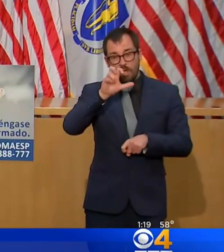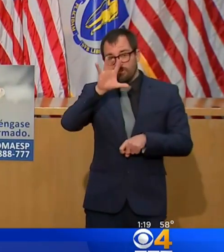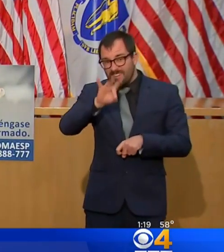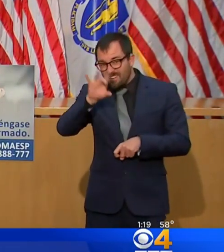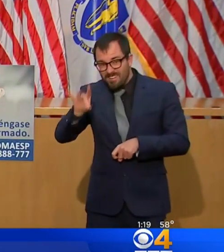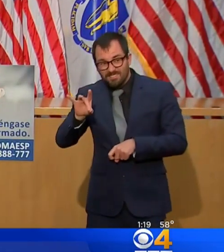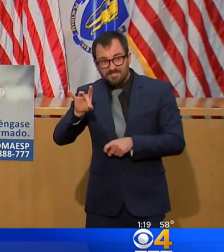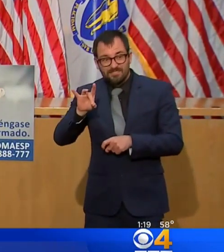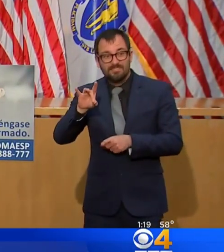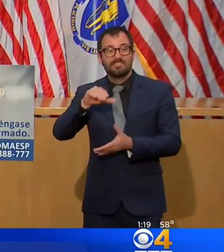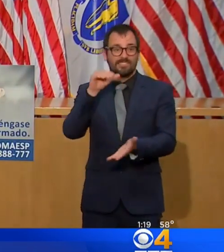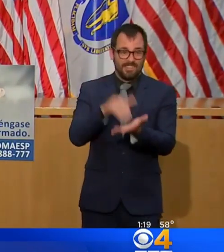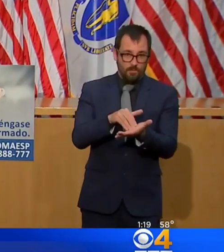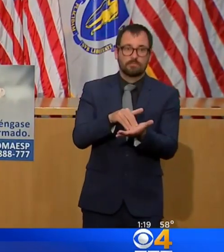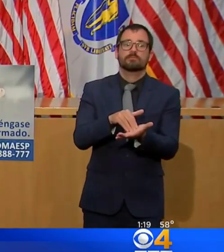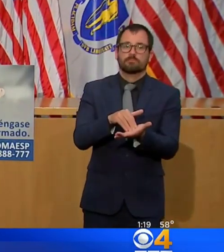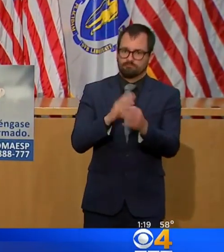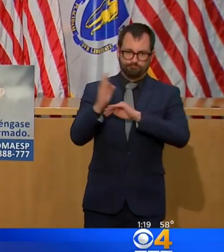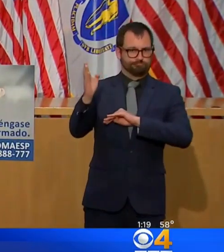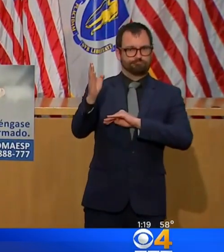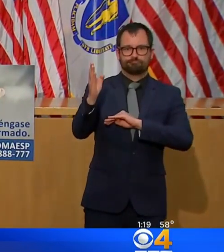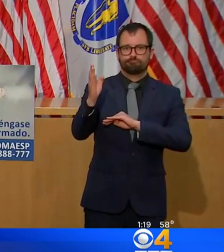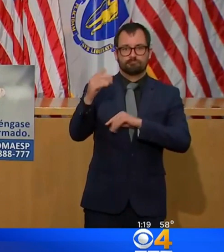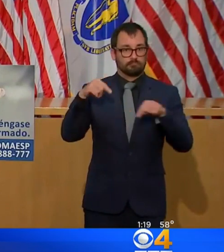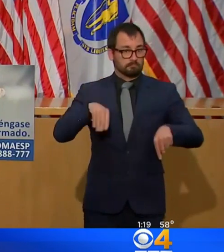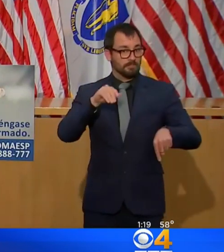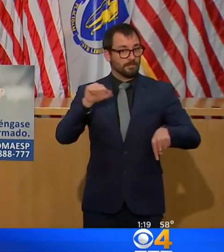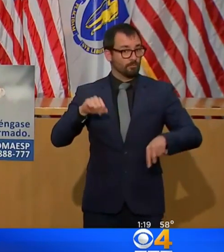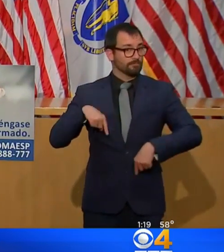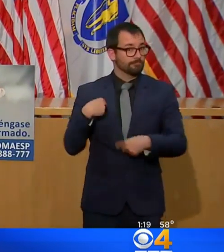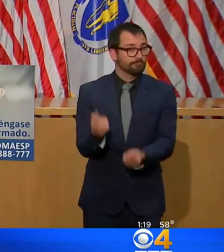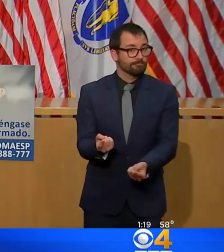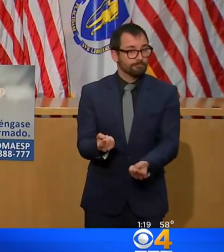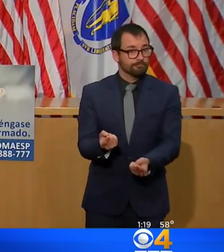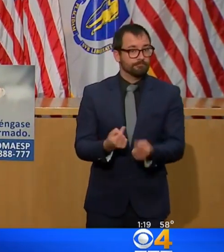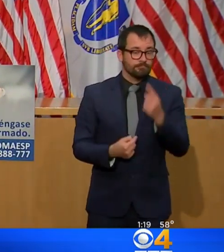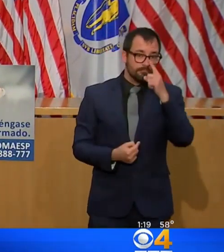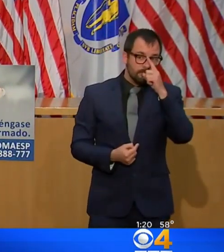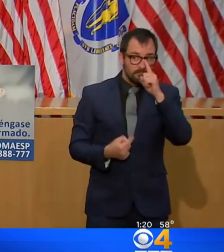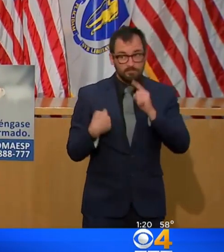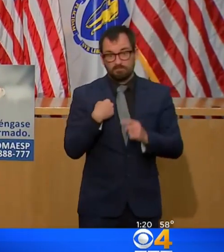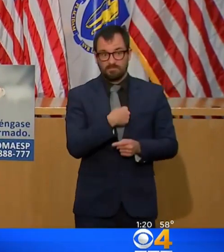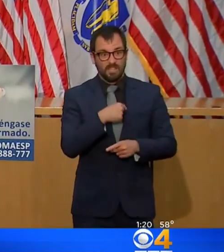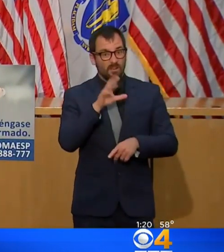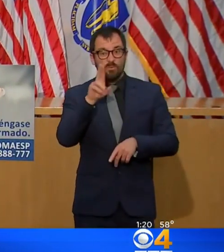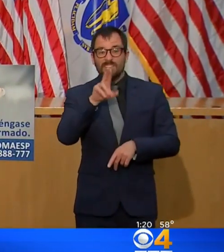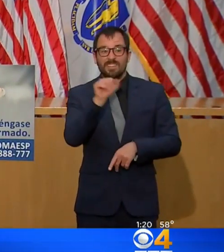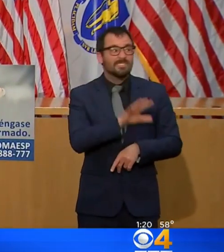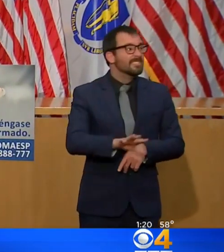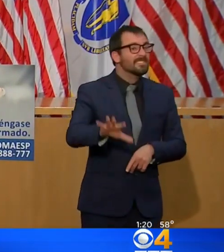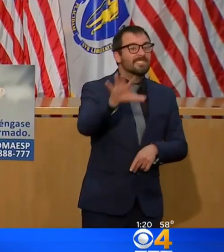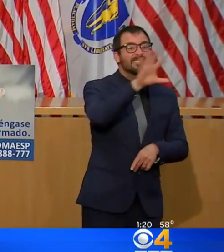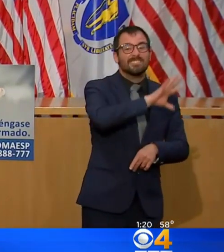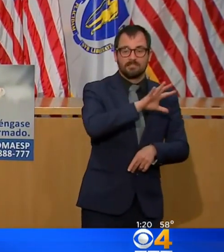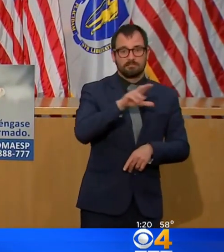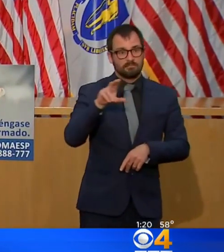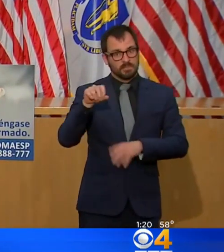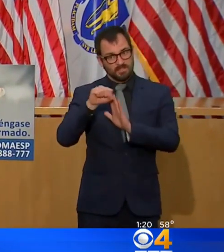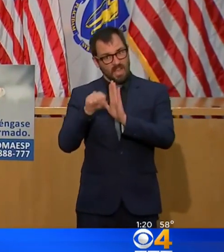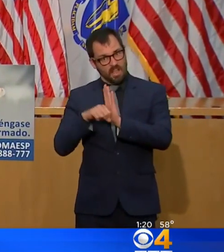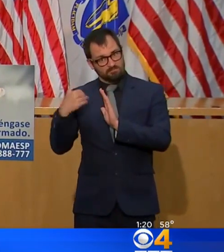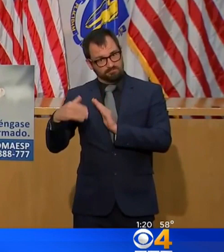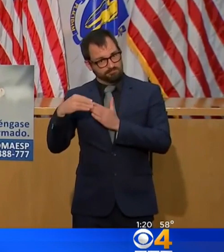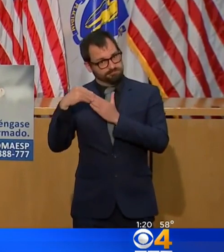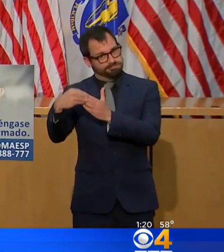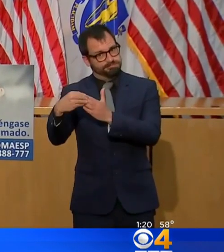to make us a national leader. And if we were a country, we'd actually be a global leader on a per capita basis. There were